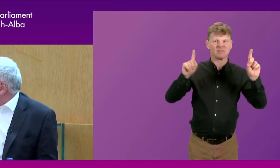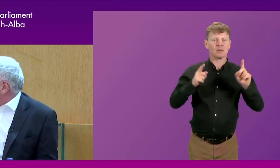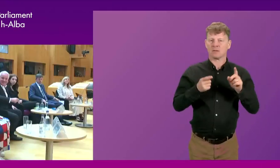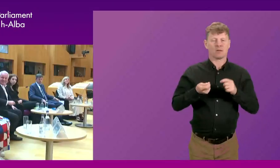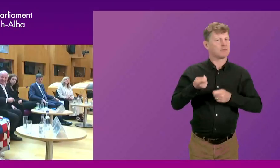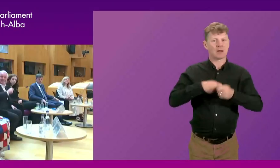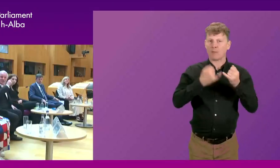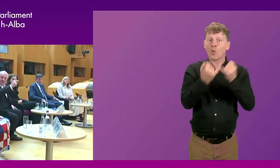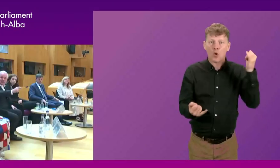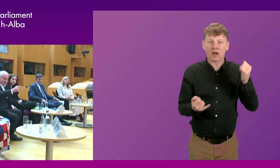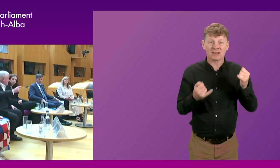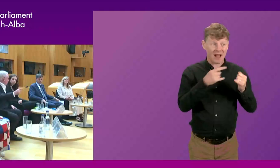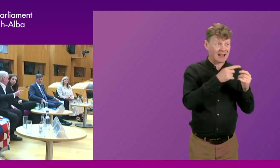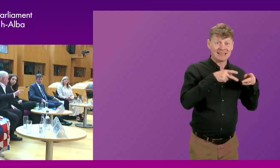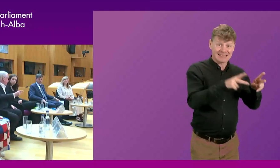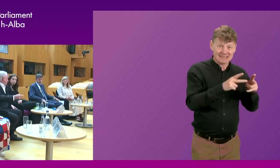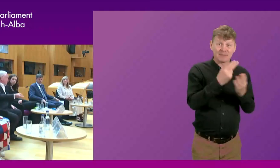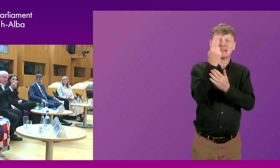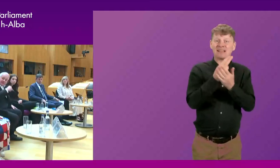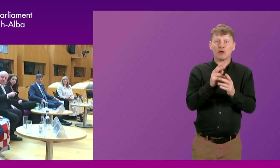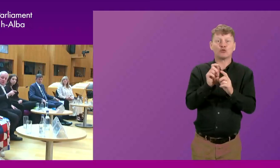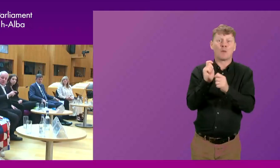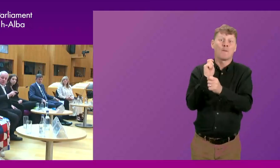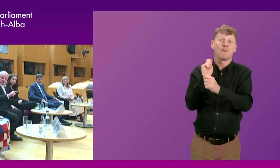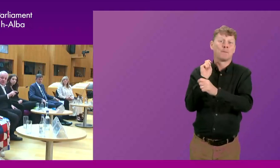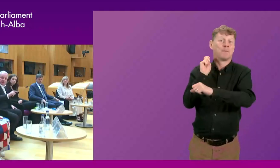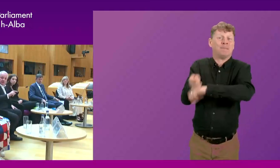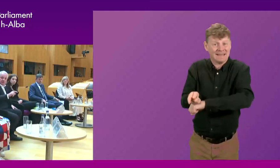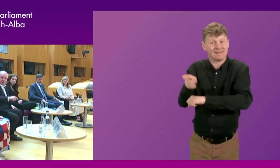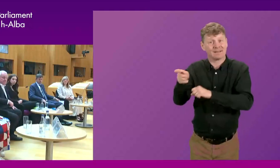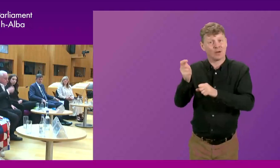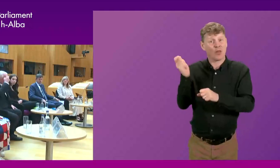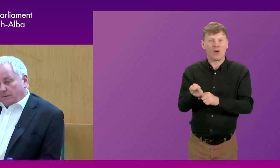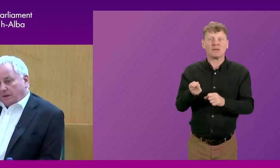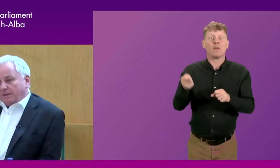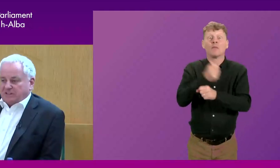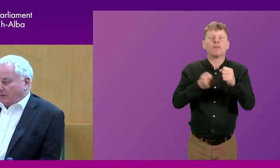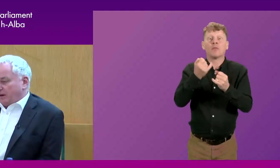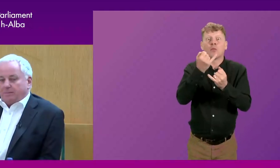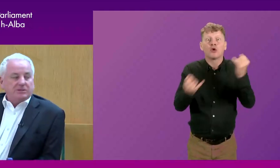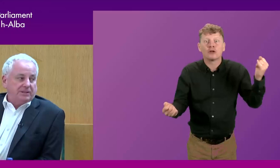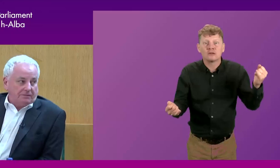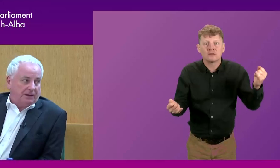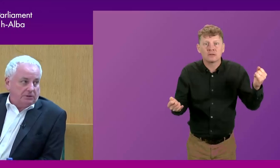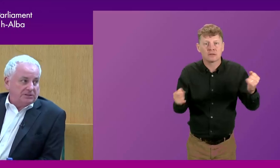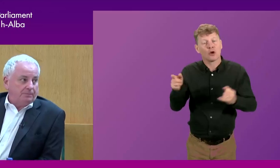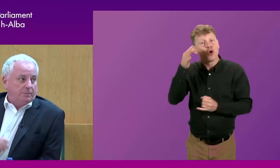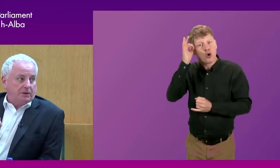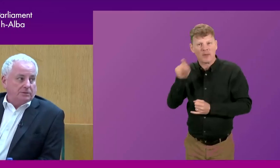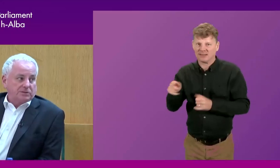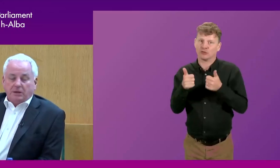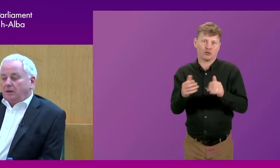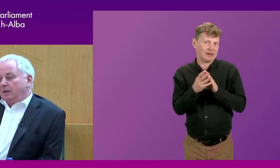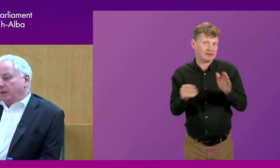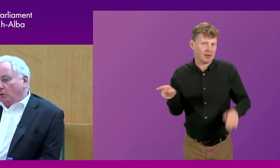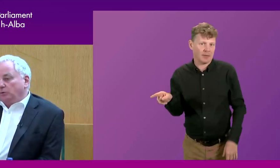party whips and to change the Westminster system, but that's not how they've worked in practice. The committees have already been mentioned, they're a very good example,